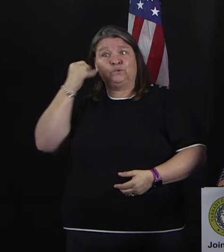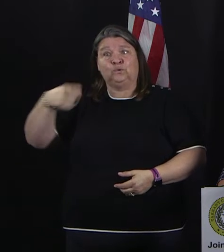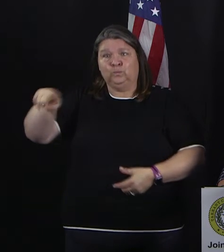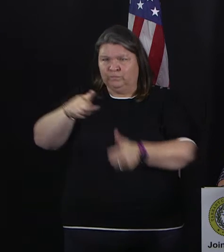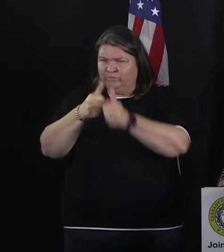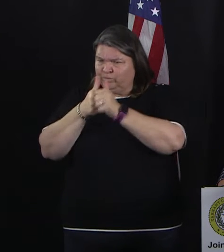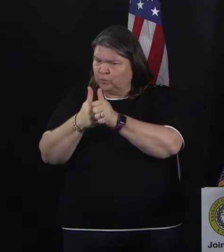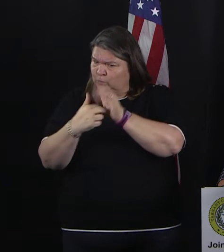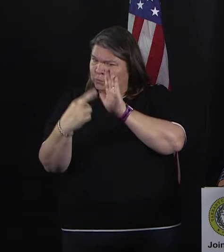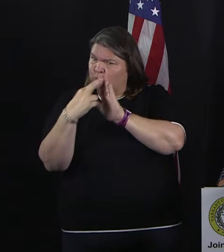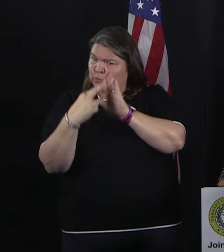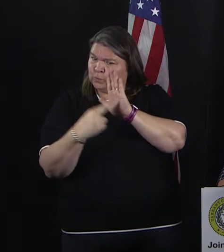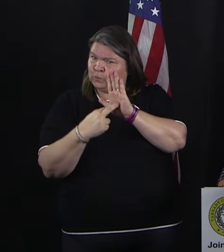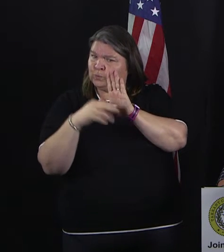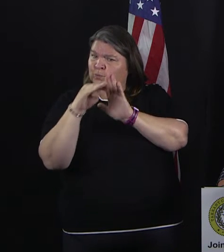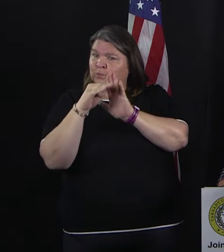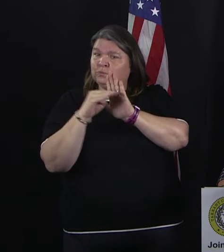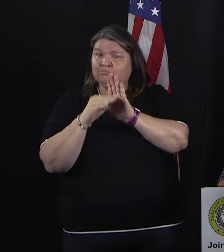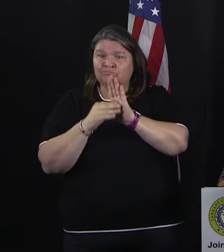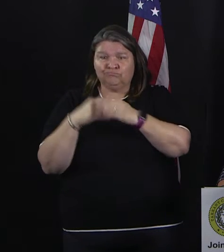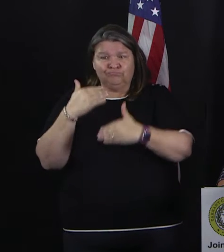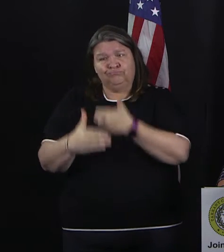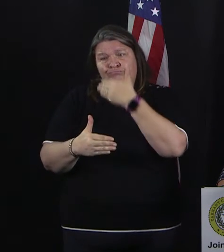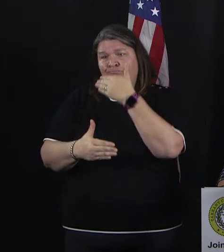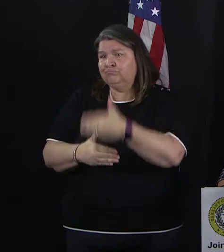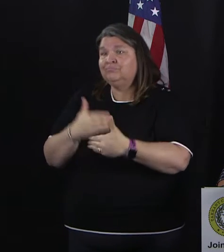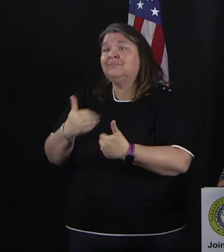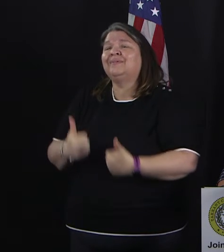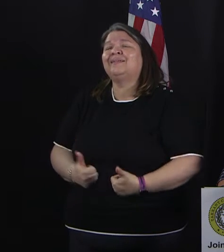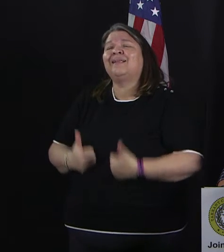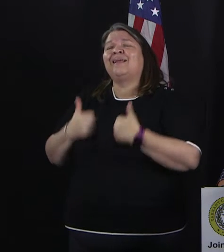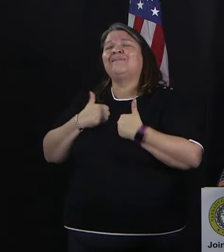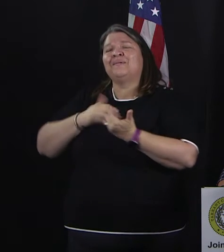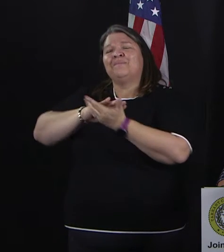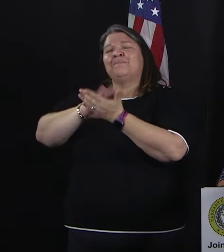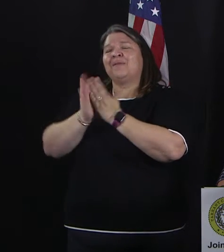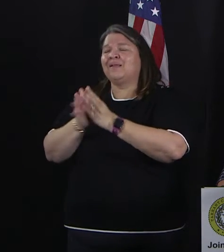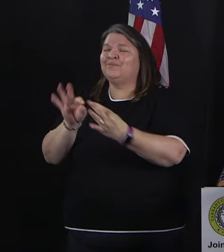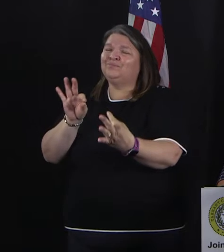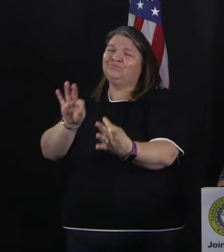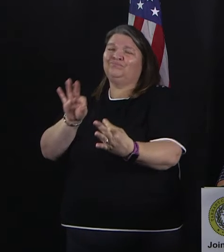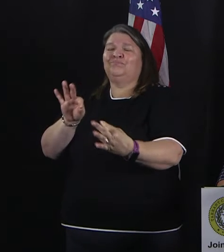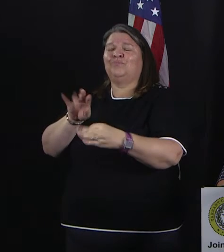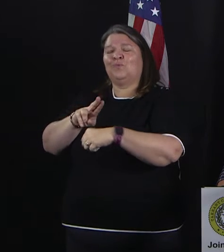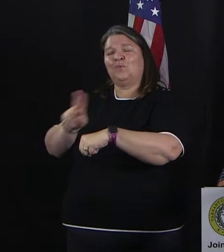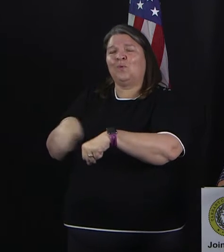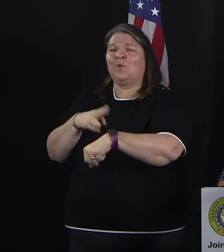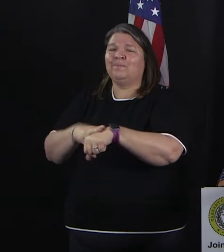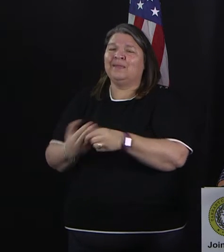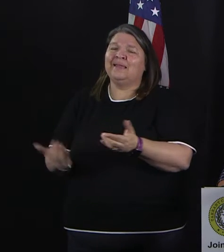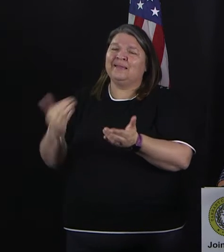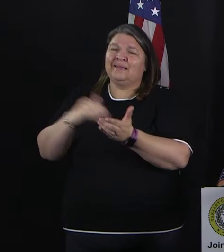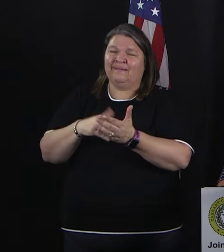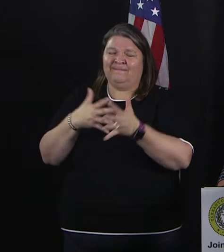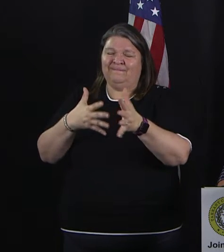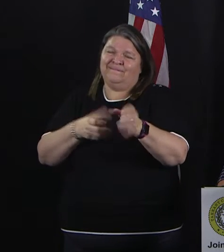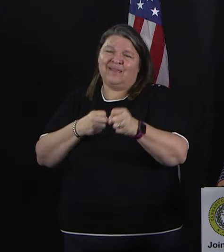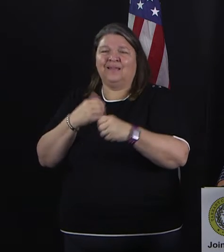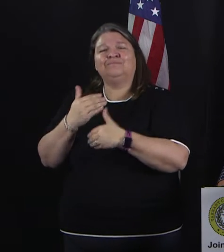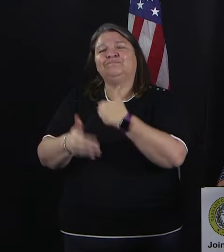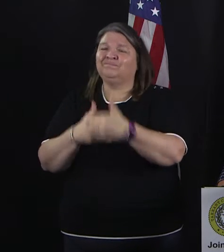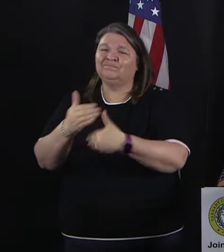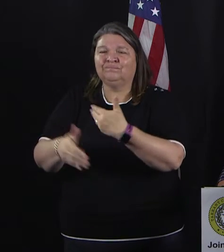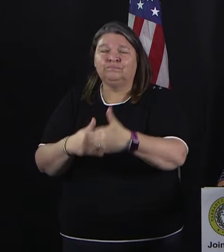back to normalcy and possibly business the way we are used to it. I promise you, we continue to